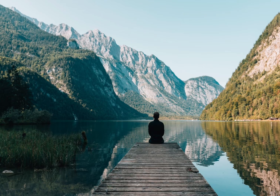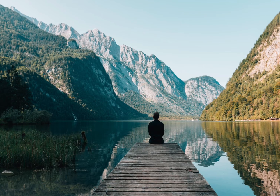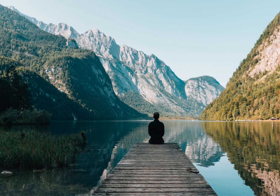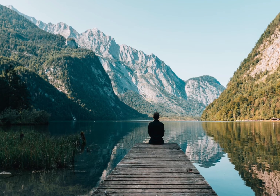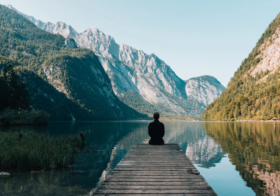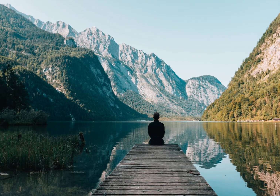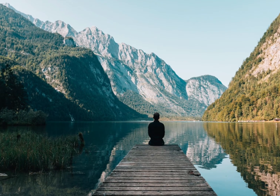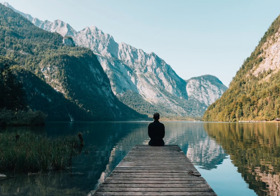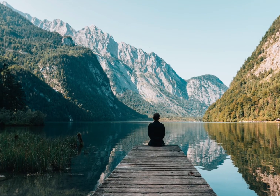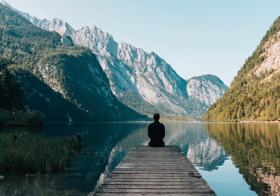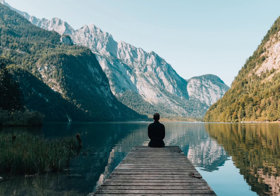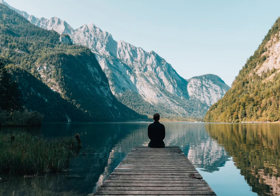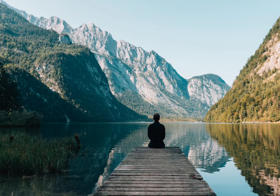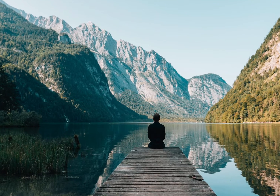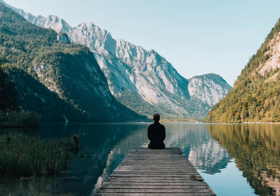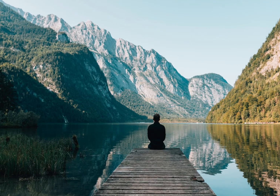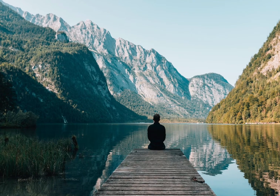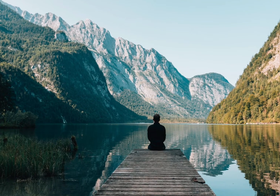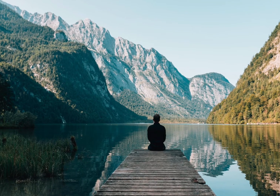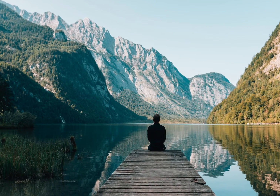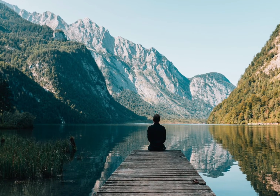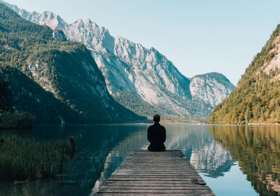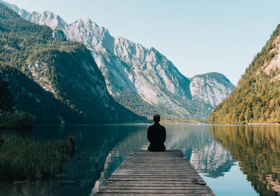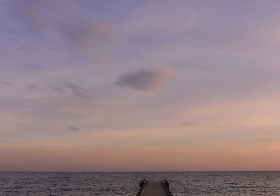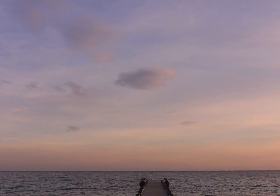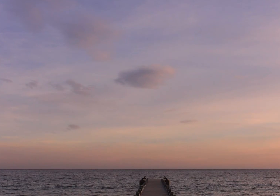And we are taking control of our souls. Isn't that great?